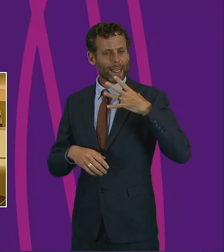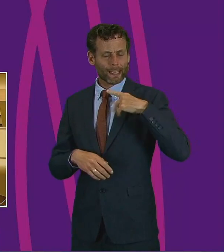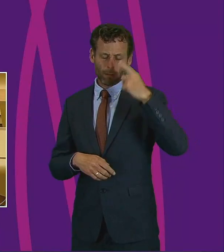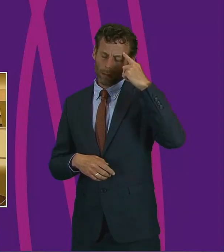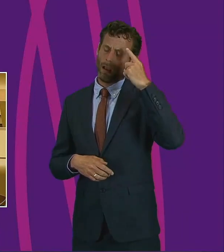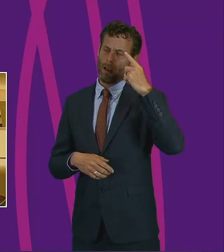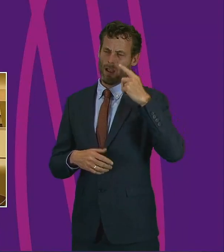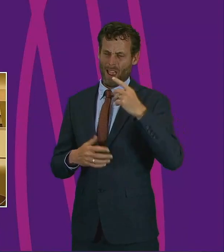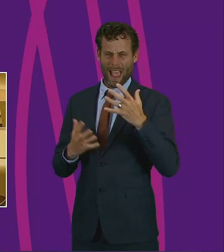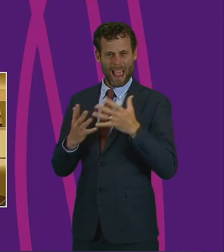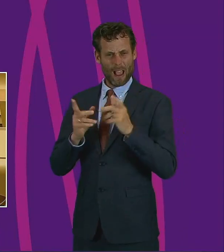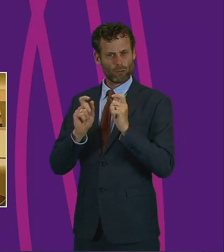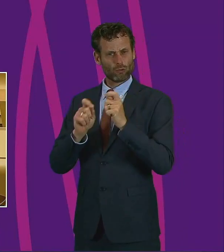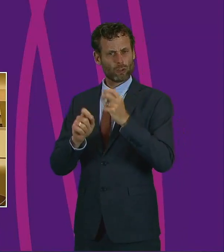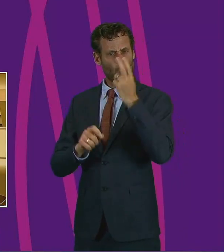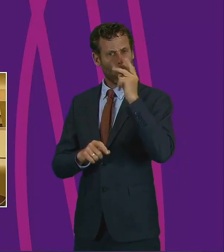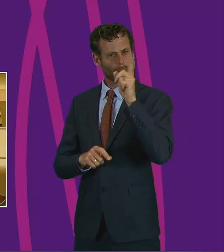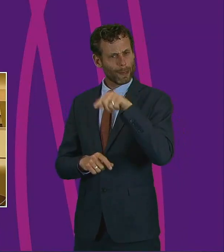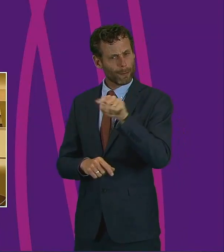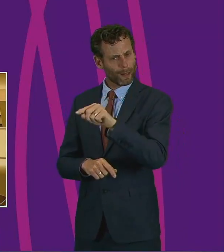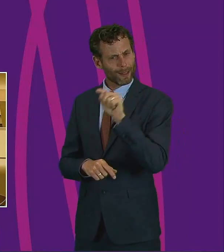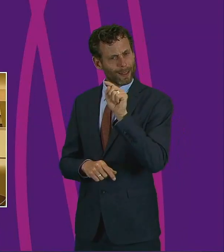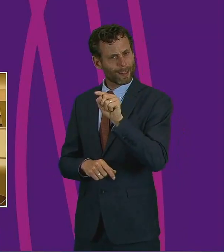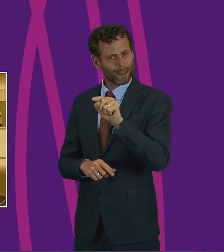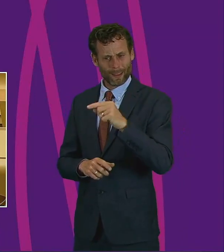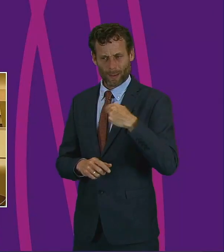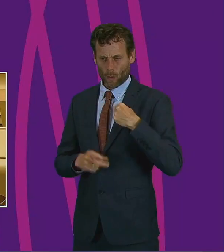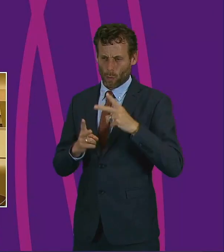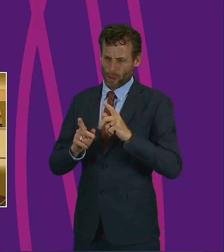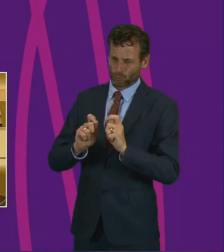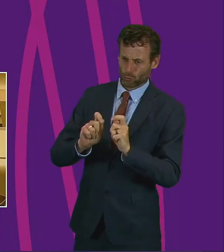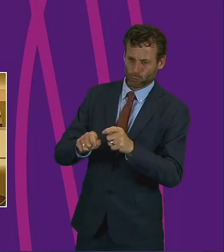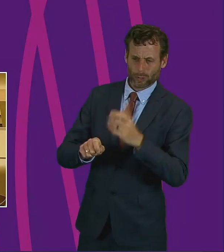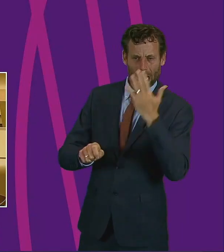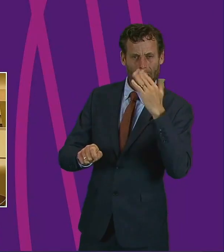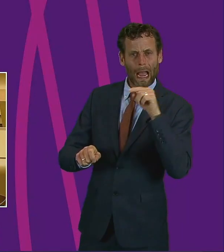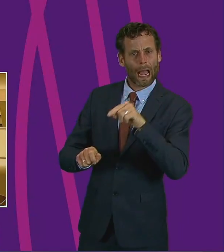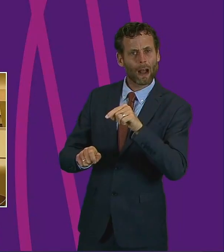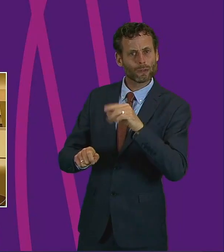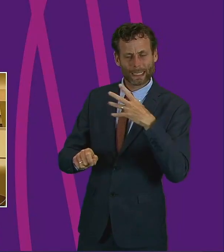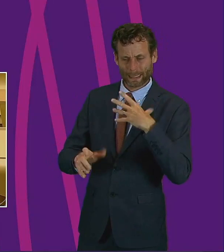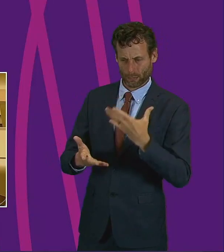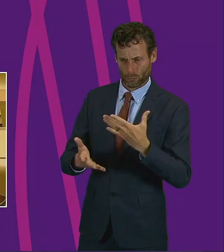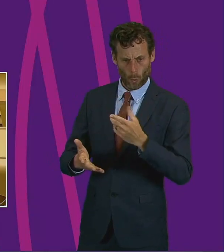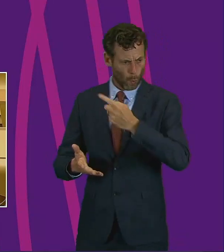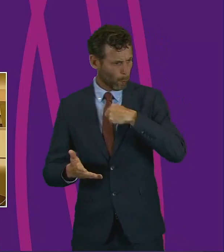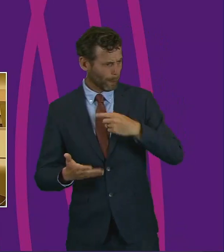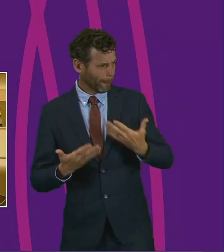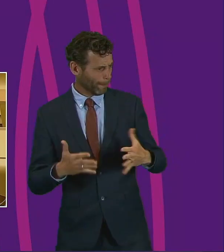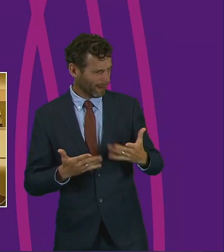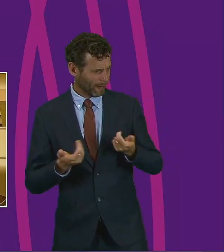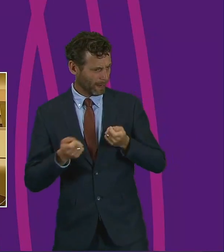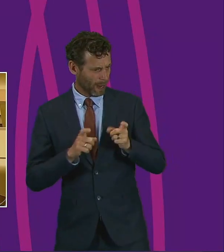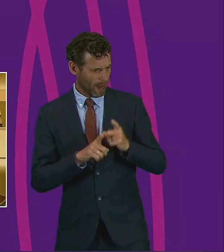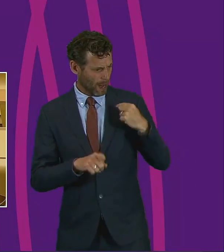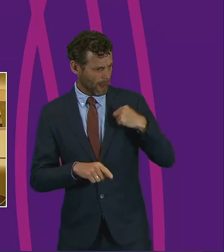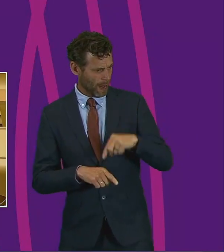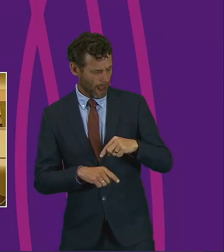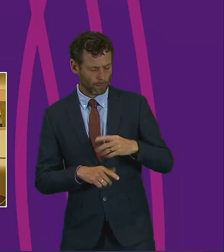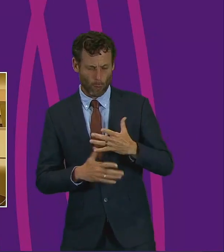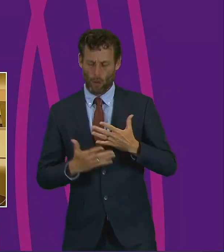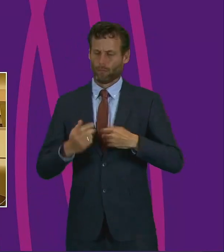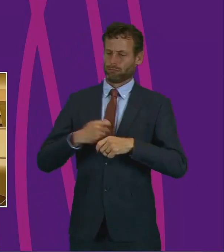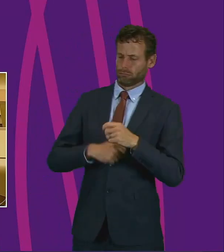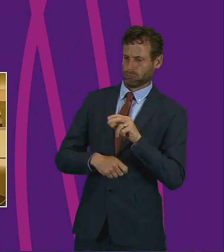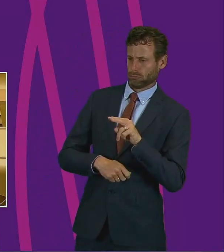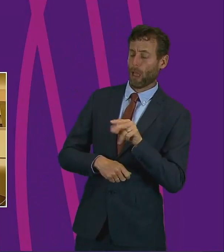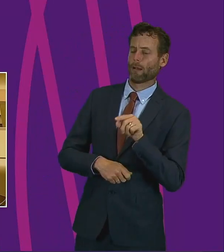our older people in our society. That's something which we need to learn lessons on all the time, but have been brought into great